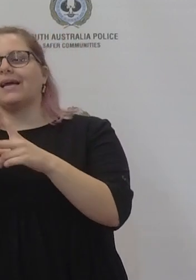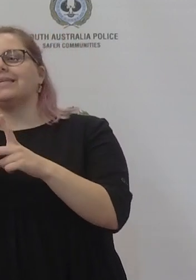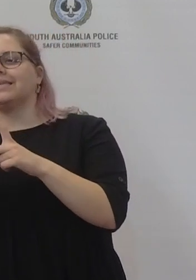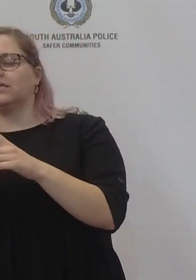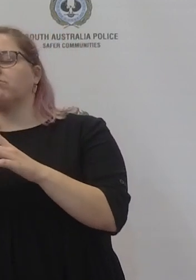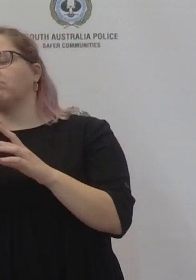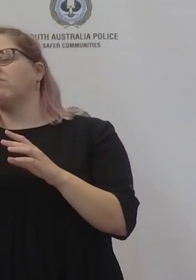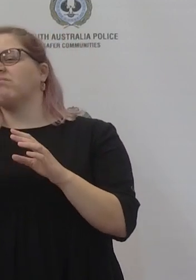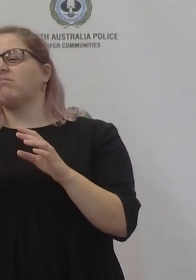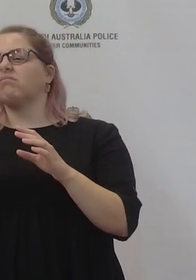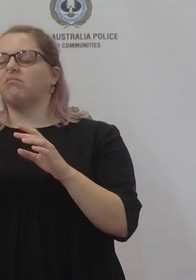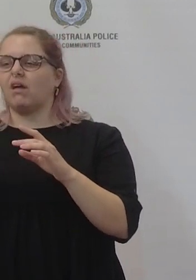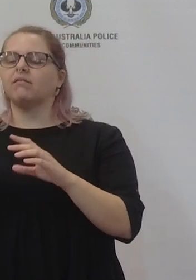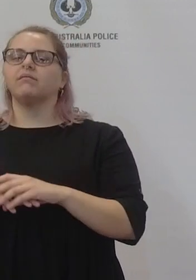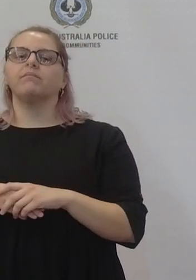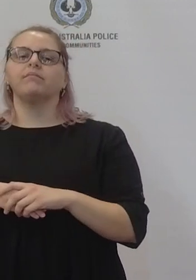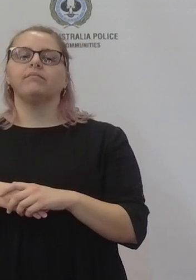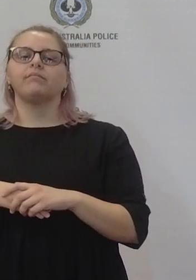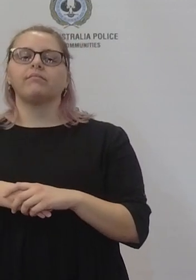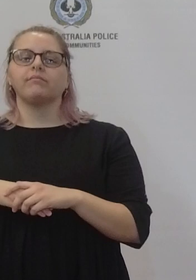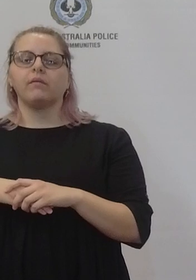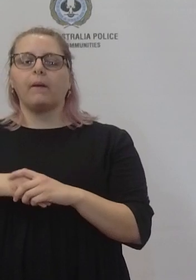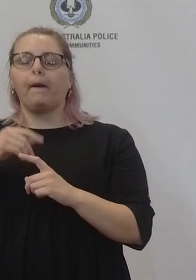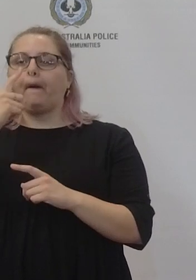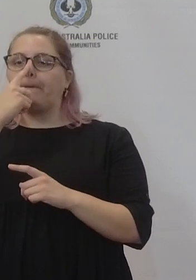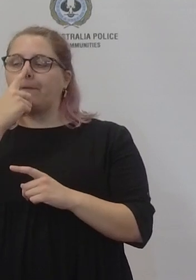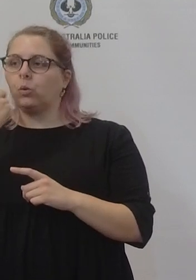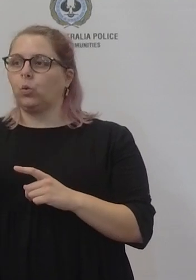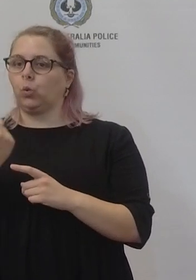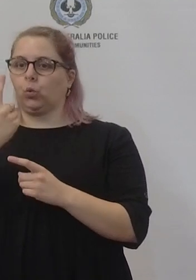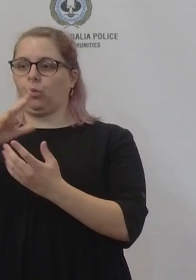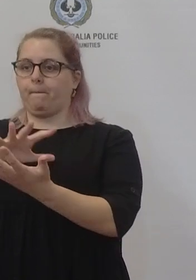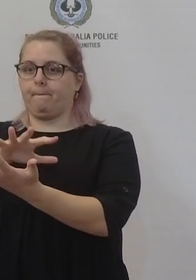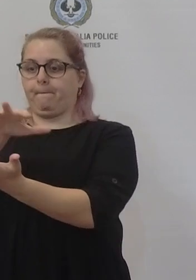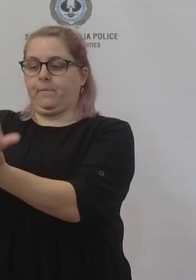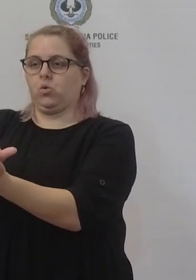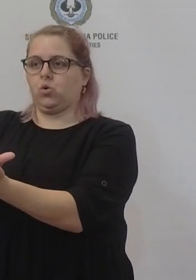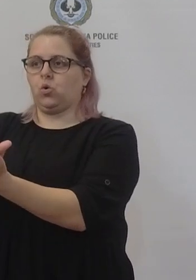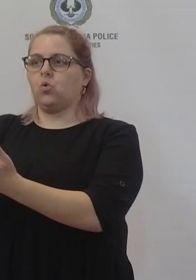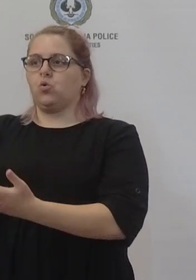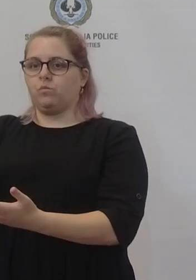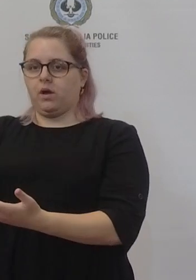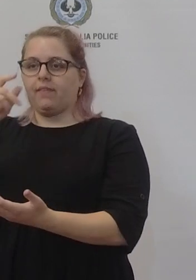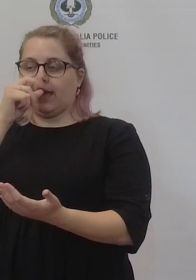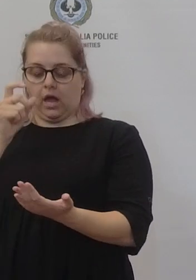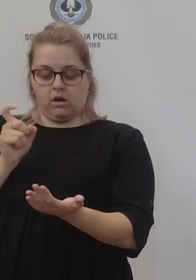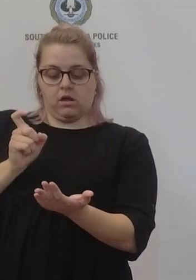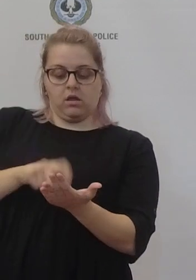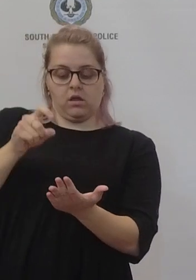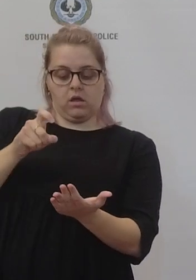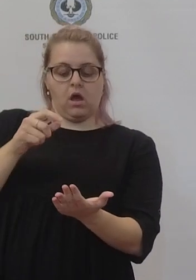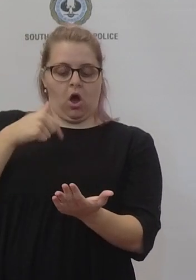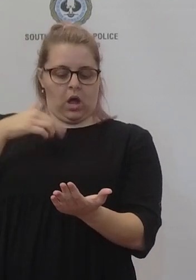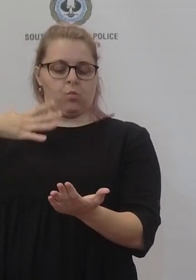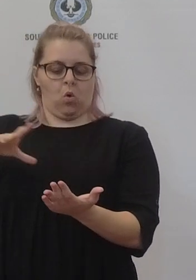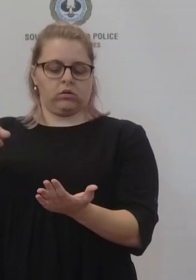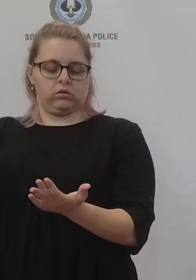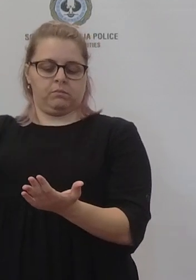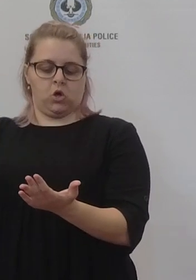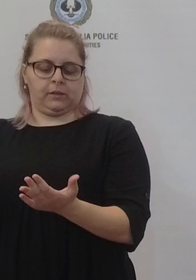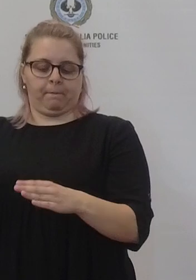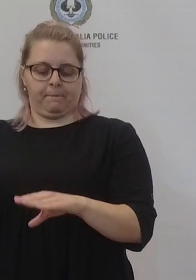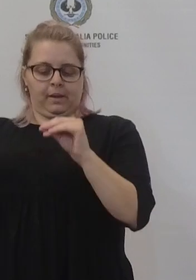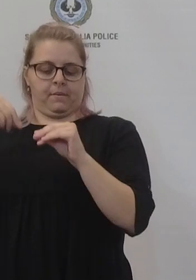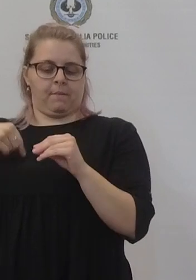the most important thing is that a member of the public booking an uber or a taxi is able to request somebody that is fully vaccinated so we're just working